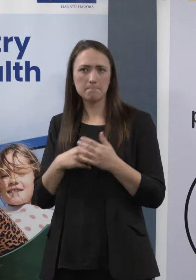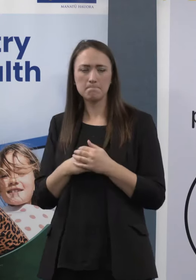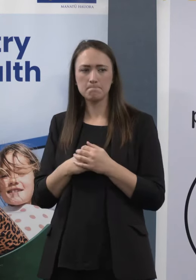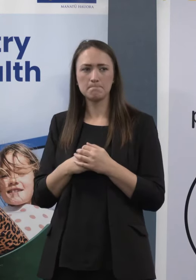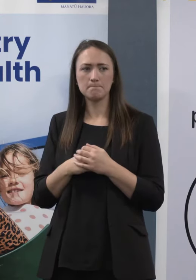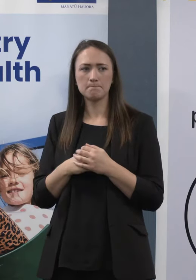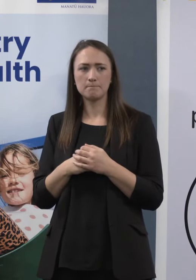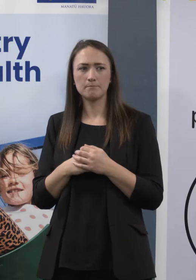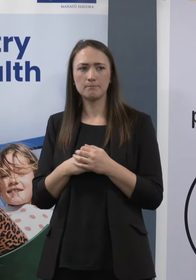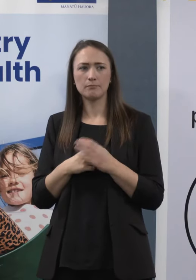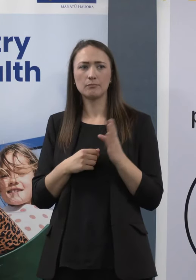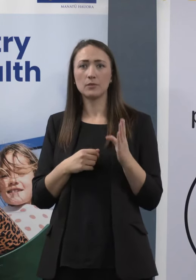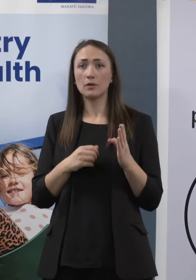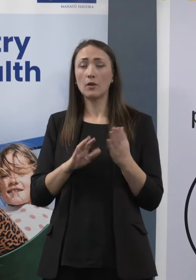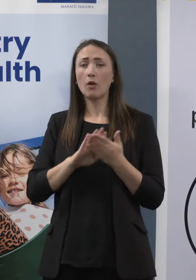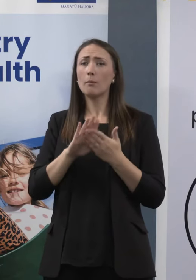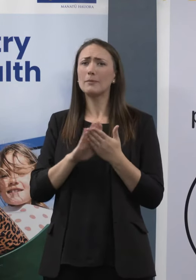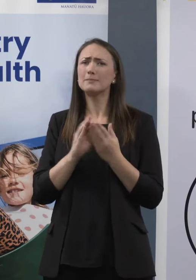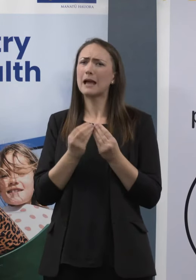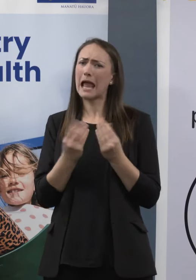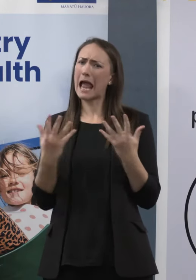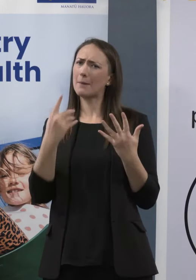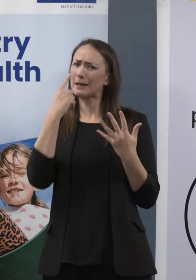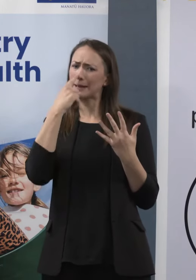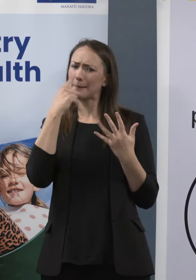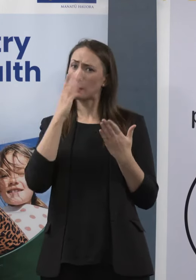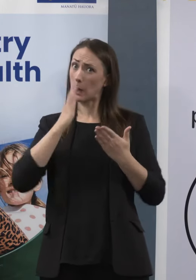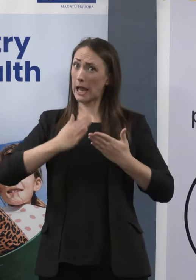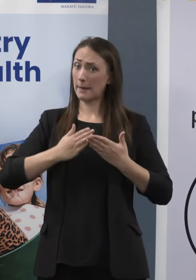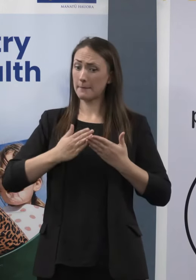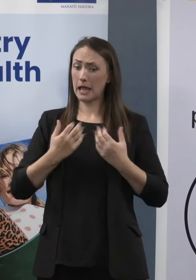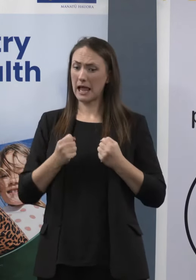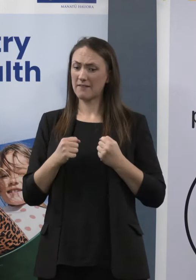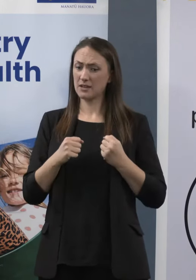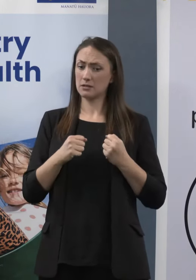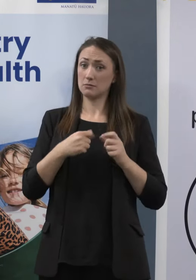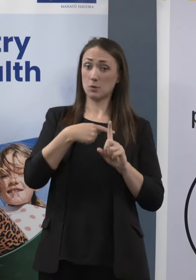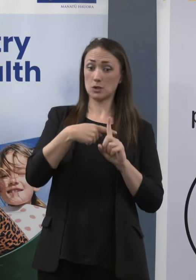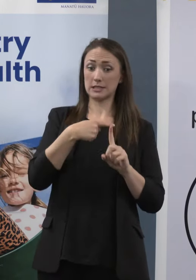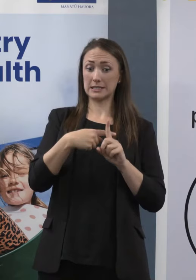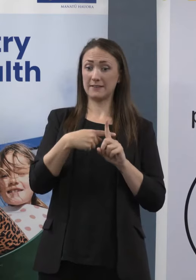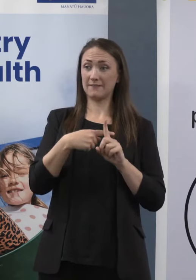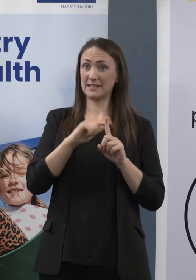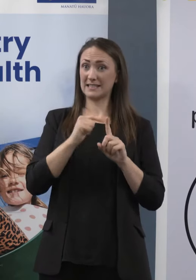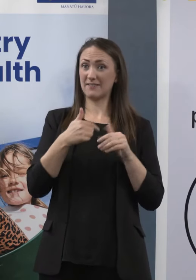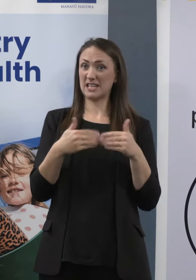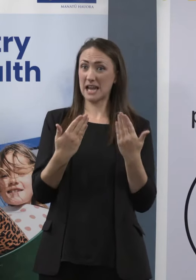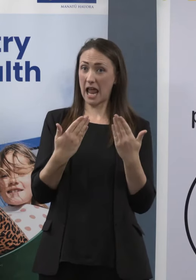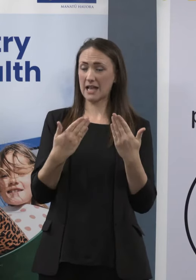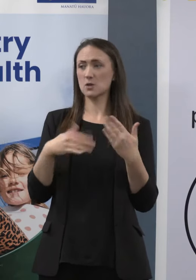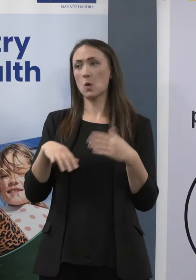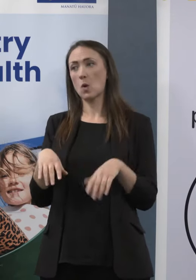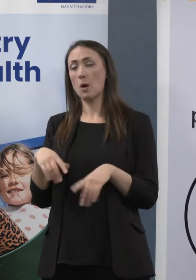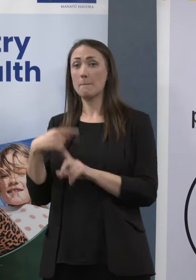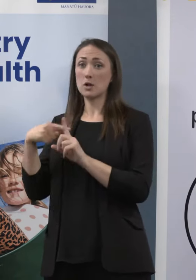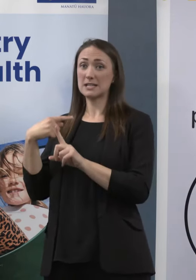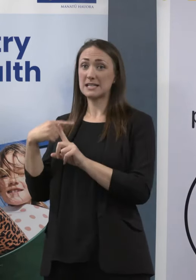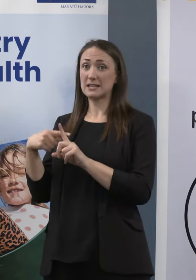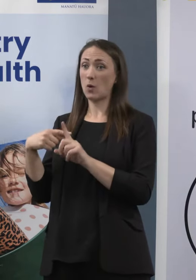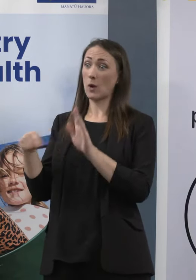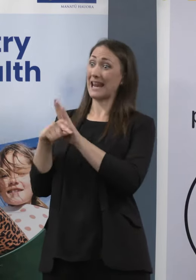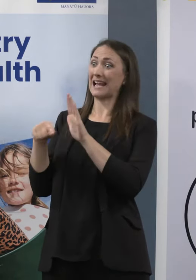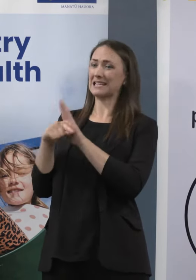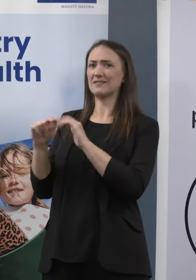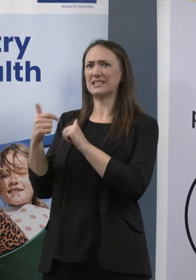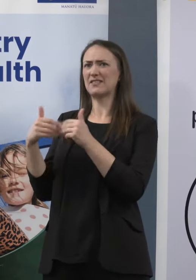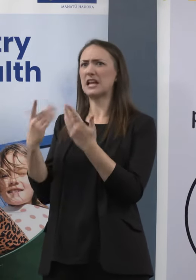seven days are out. How many people is that? Do you have a sense of, is that, you know, is it a 50-50 chance, or is it a one-in-100 chance? We did do